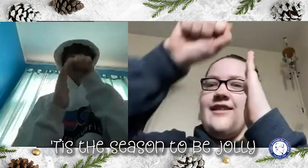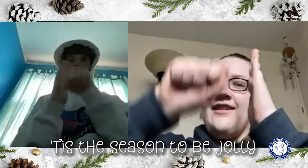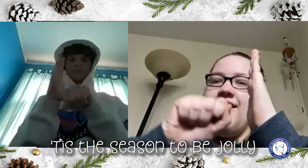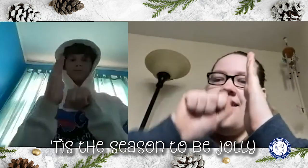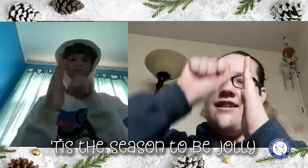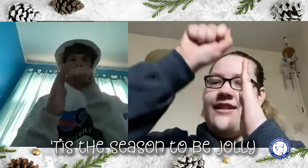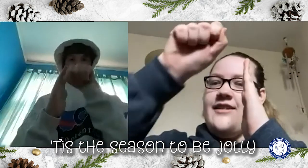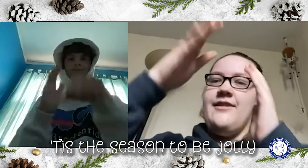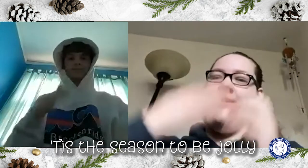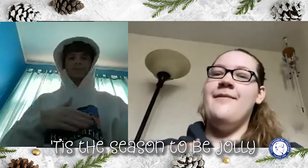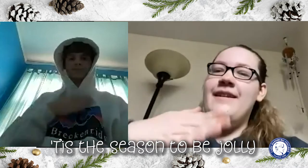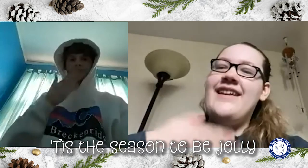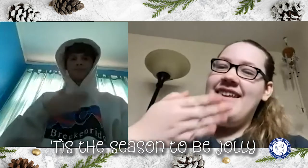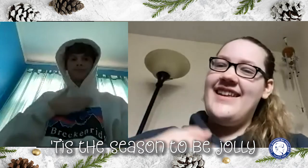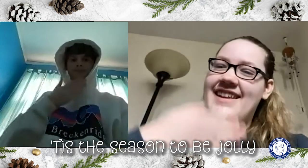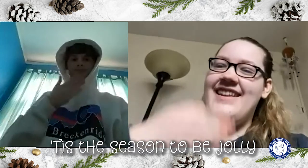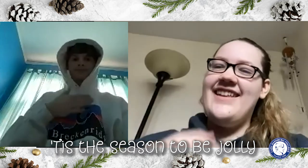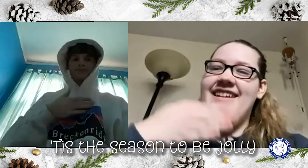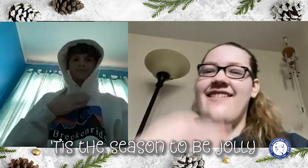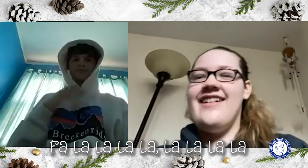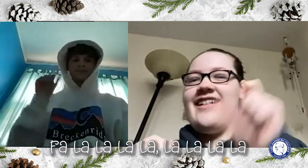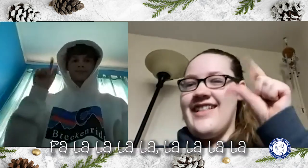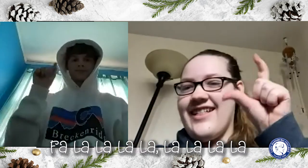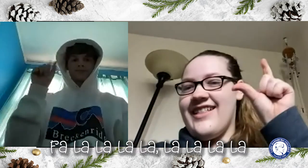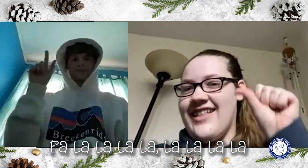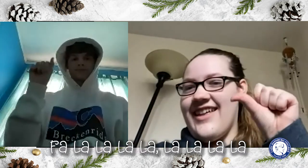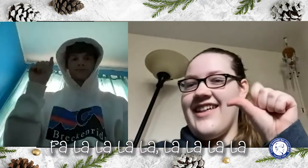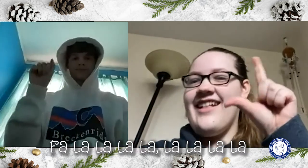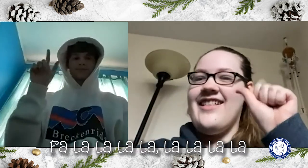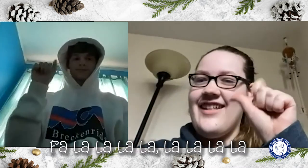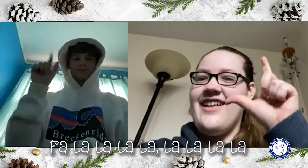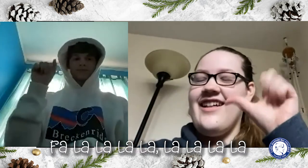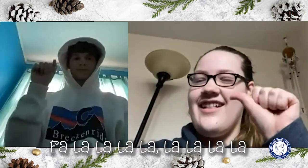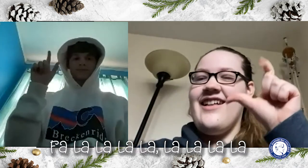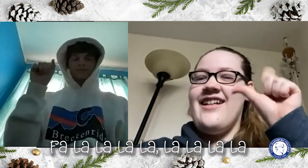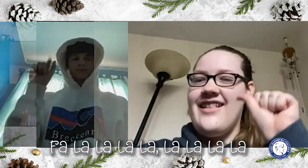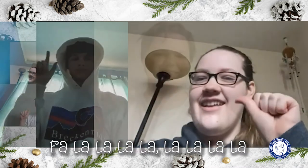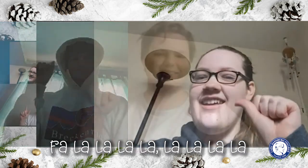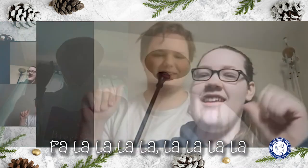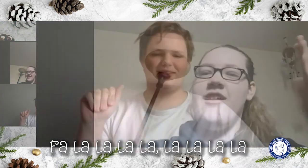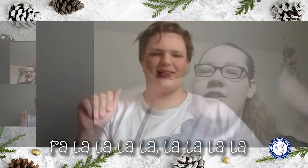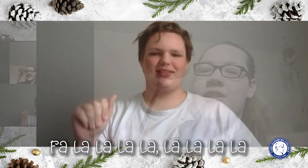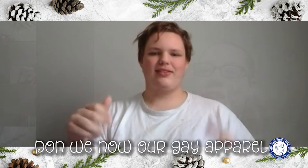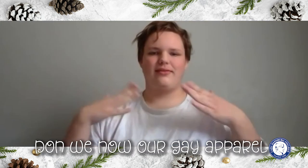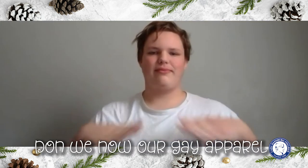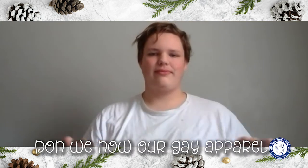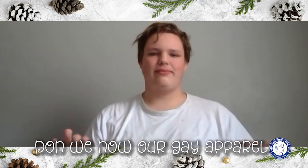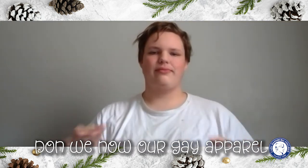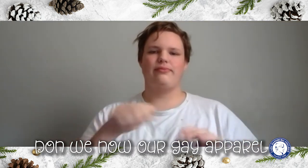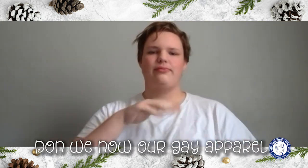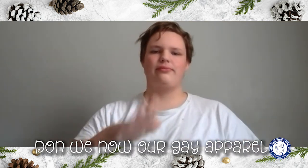Tis the season to be jolly, la-la-la-la-la-la-la-la-la.